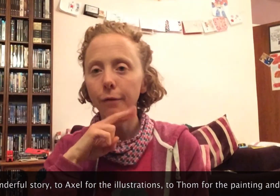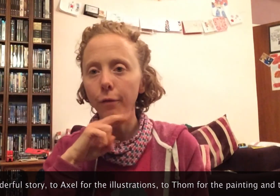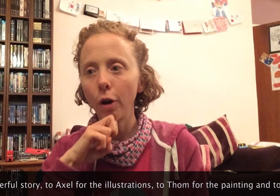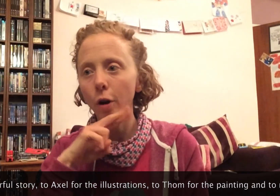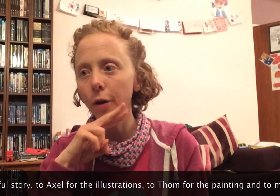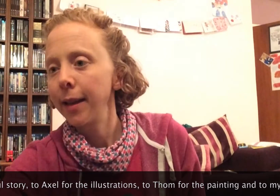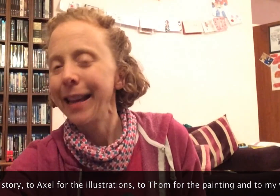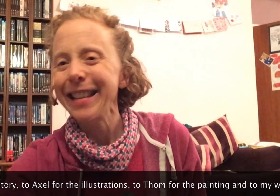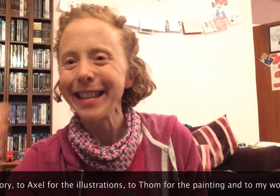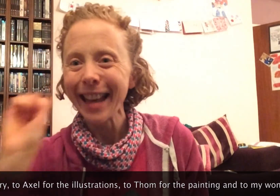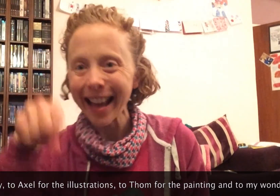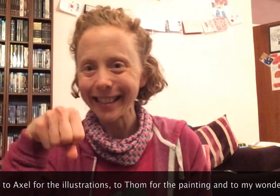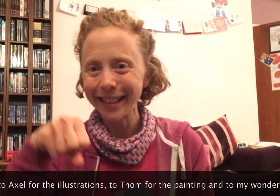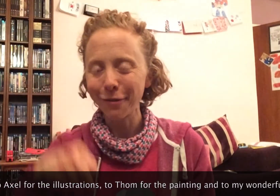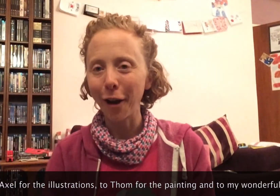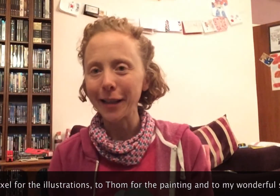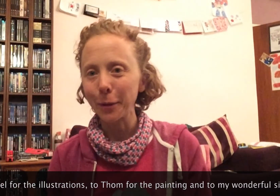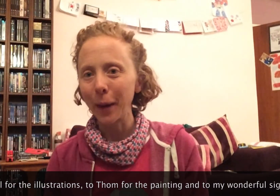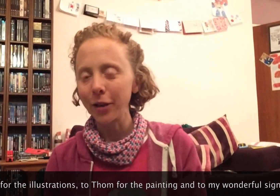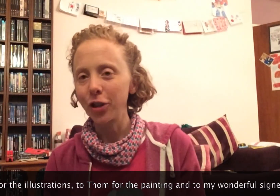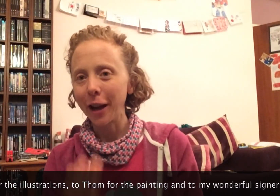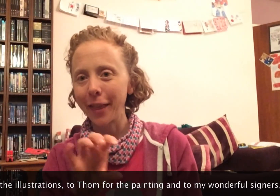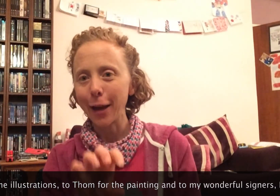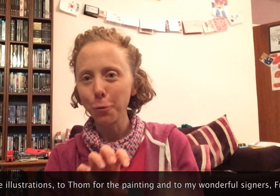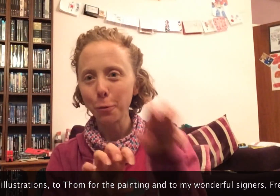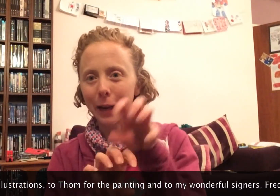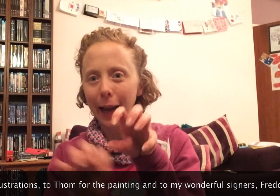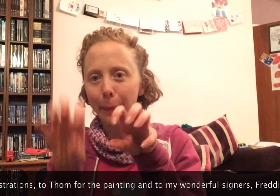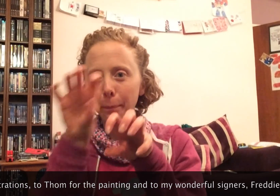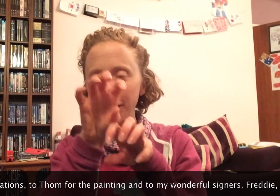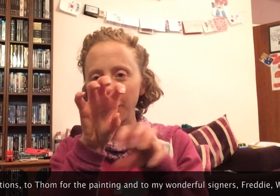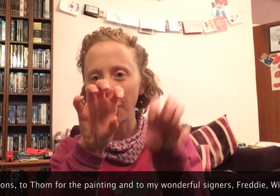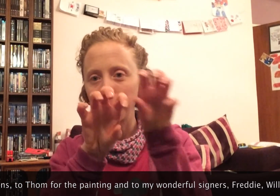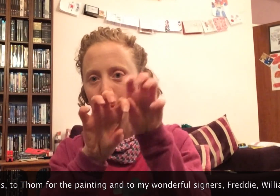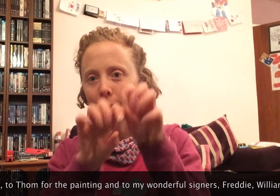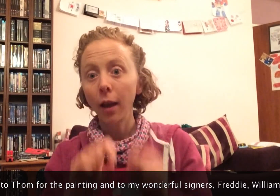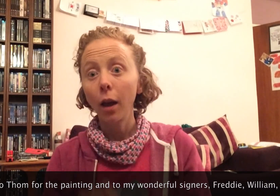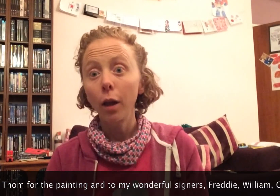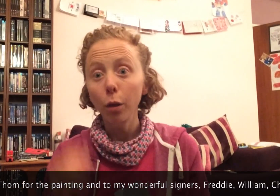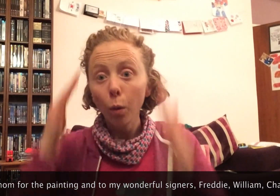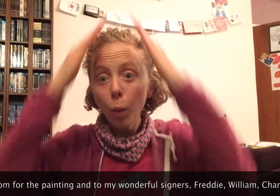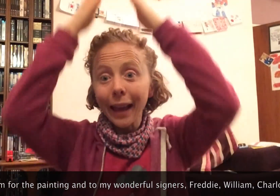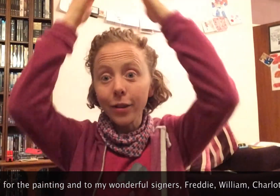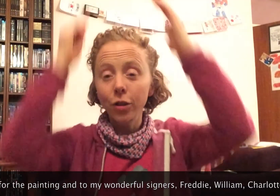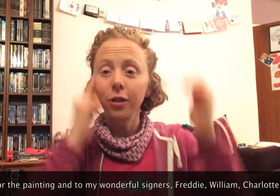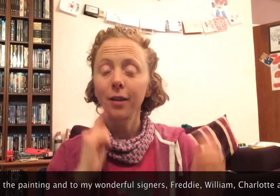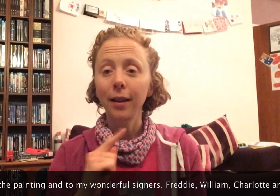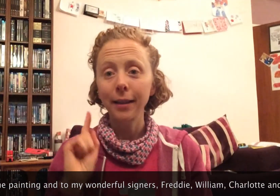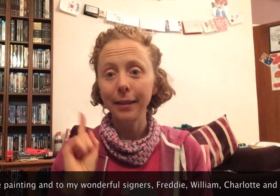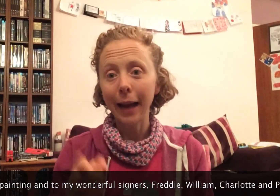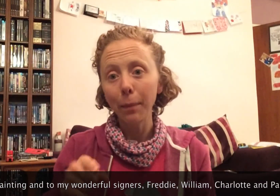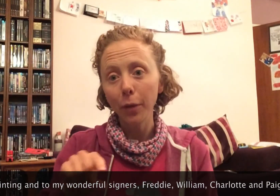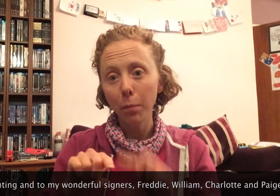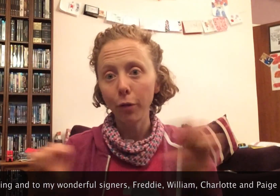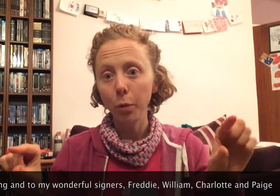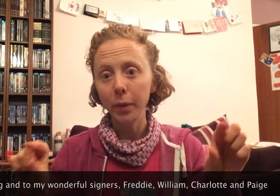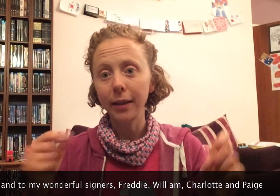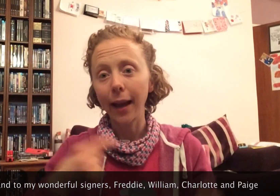frog. Yes, cried the witch, and they all clambered on. The witch tapped the broomstick,